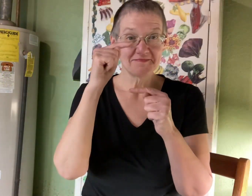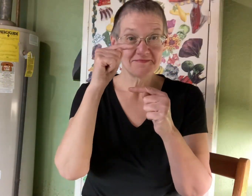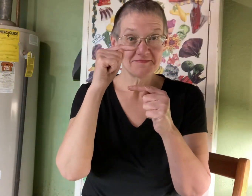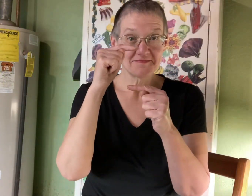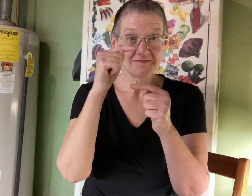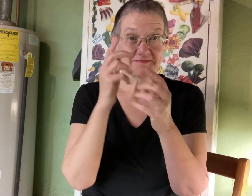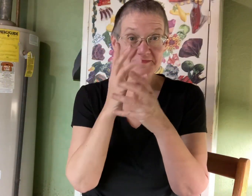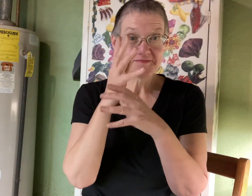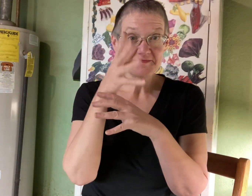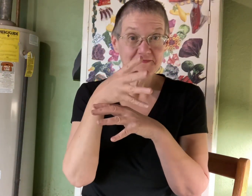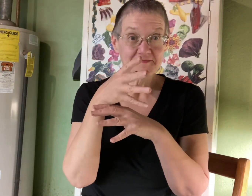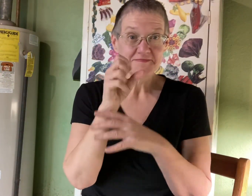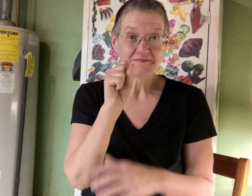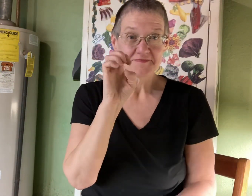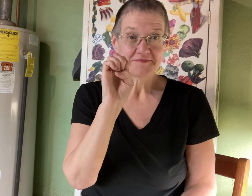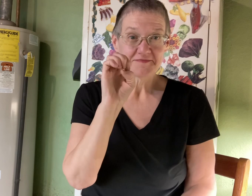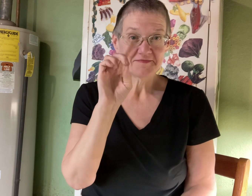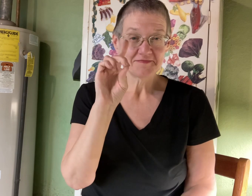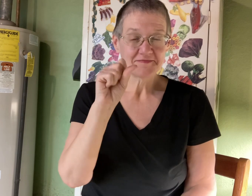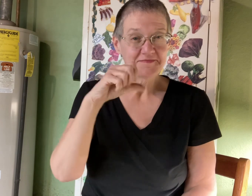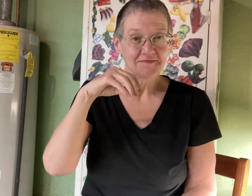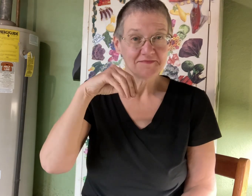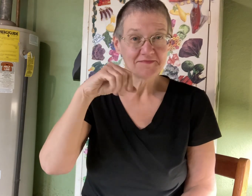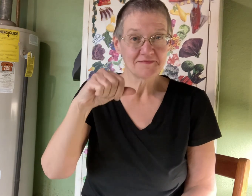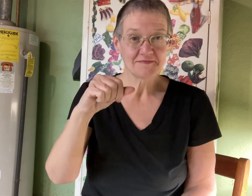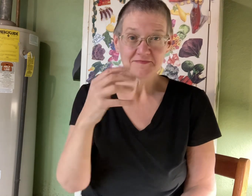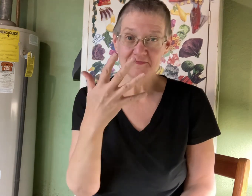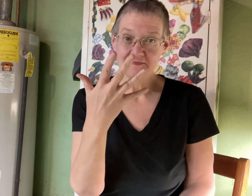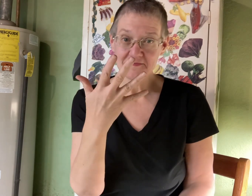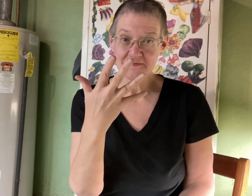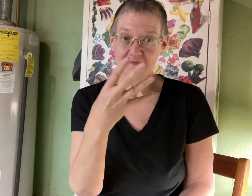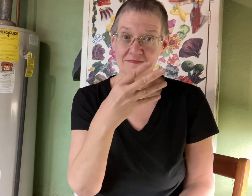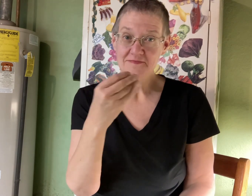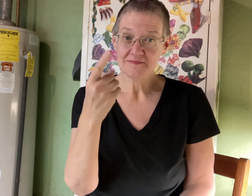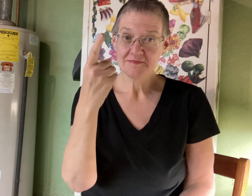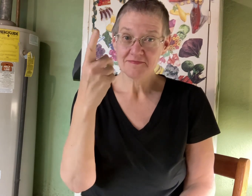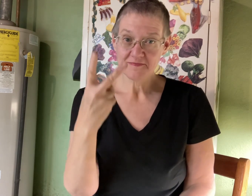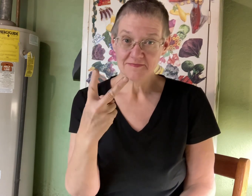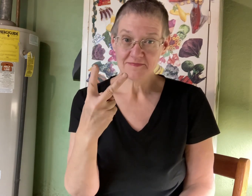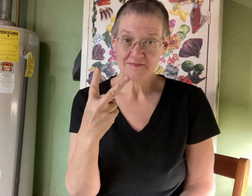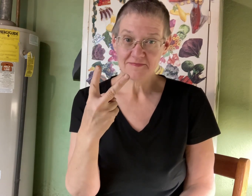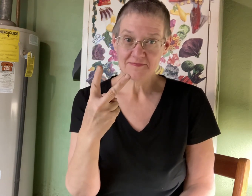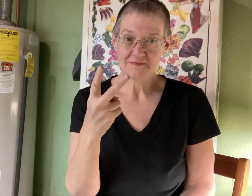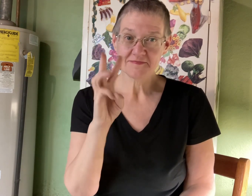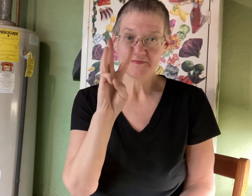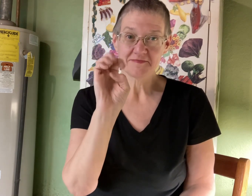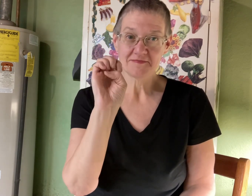now these bigger seedlings they were sown five and a half weeks ago